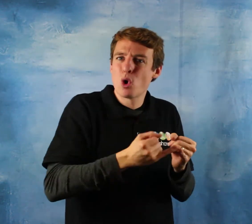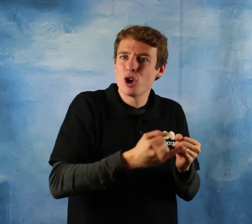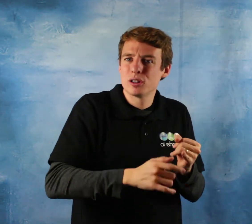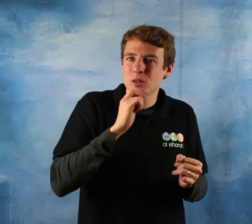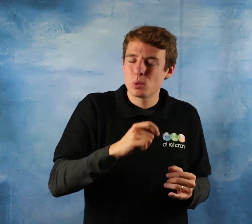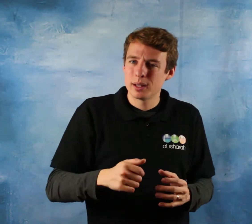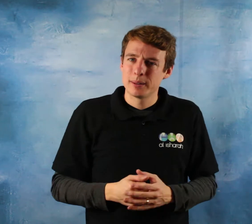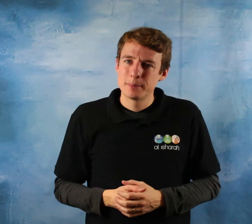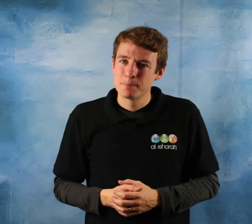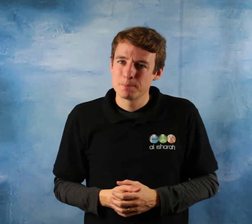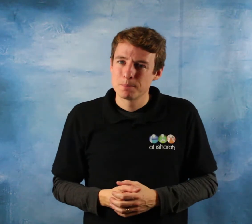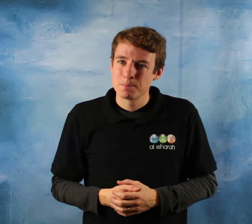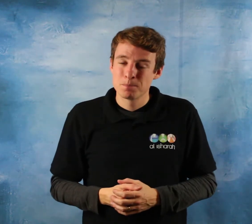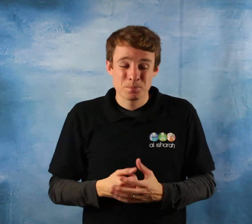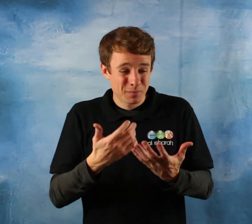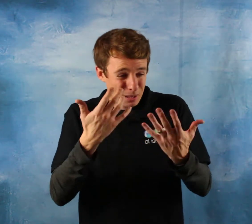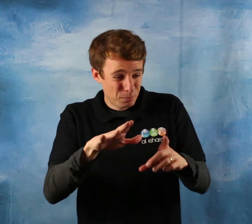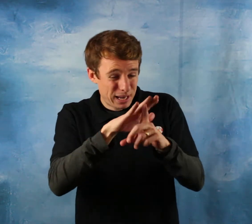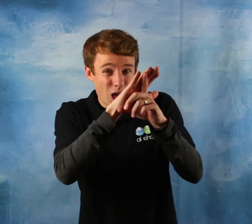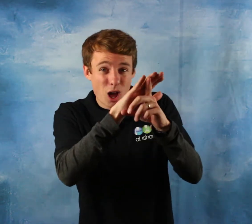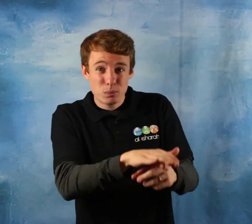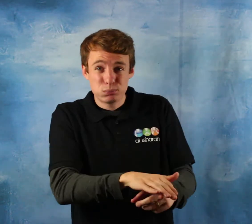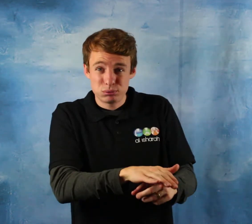the dua of the oppressed and allahu there exists no veil